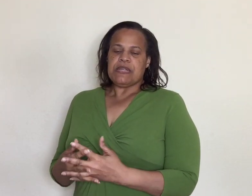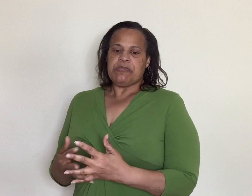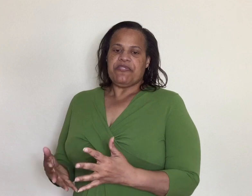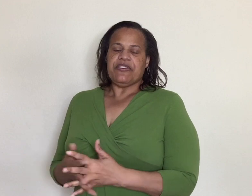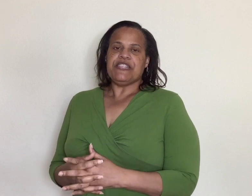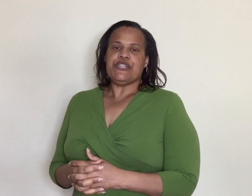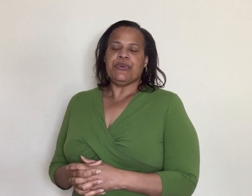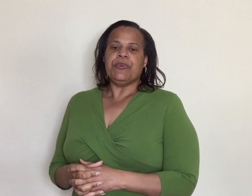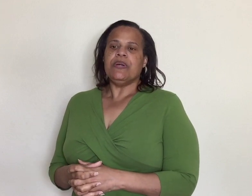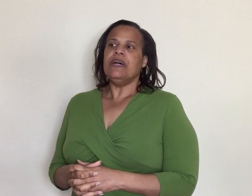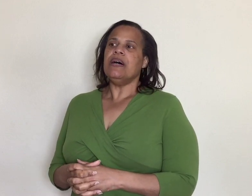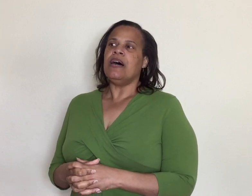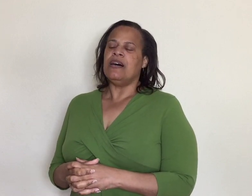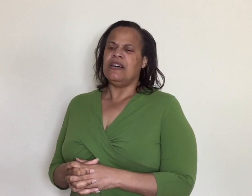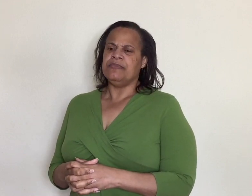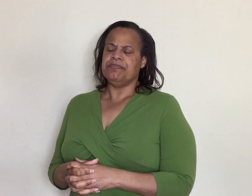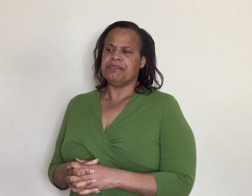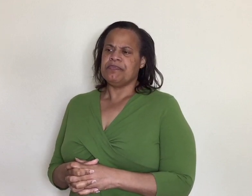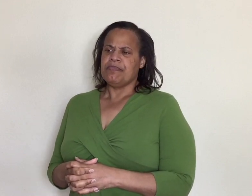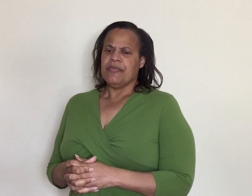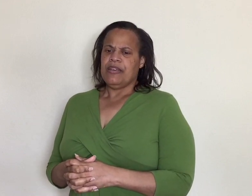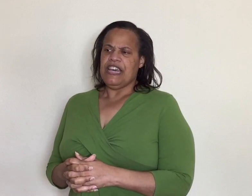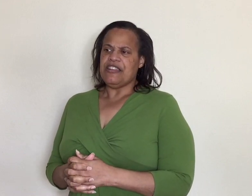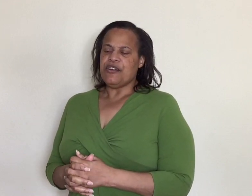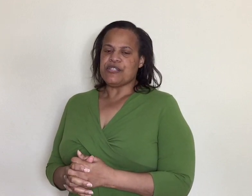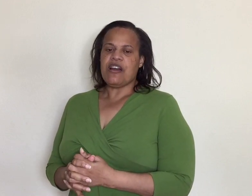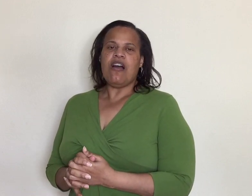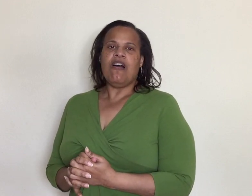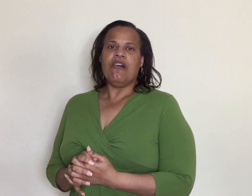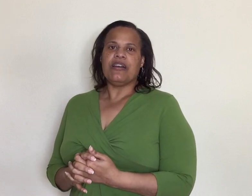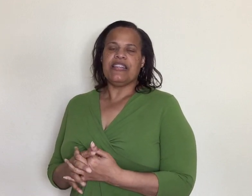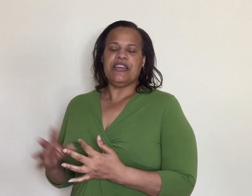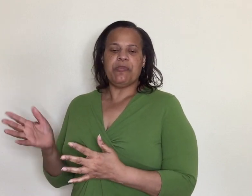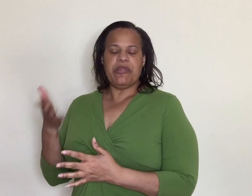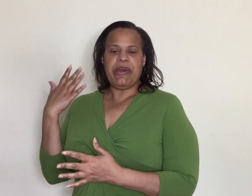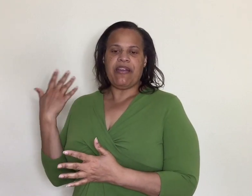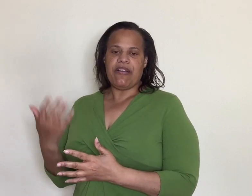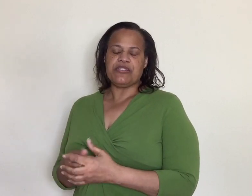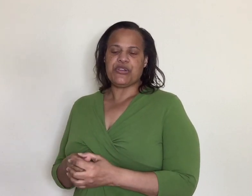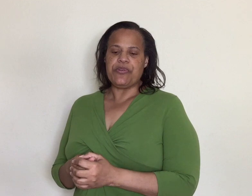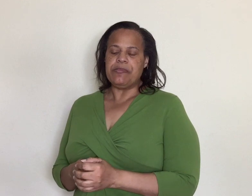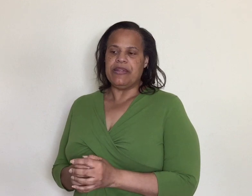wasn't but 52 um and the nurse called i can hear me in background screaming